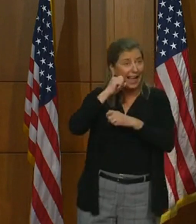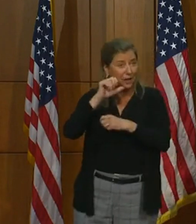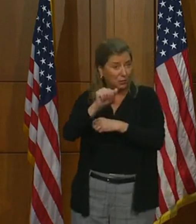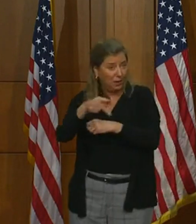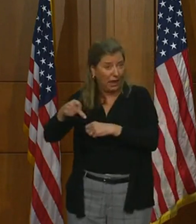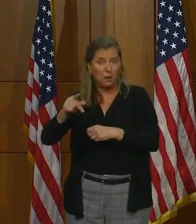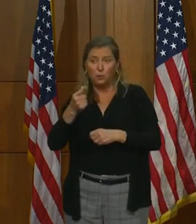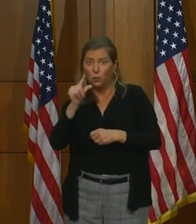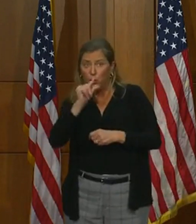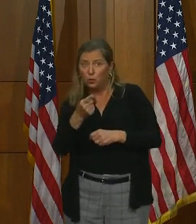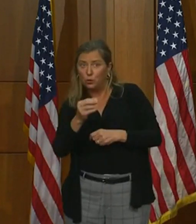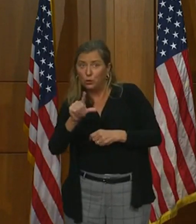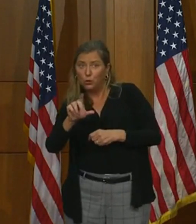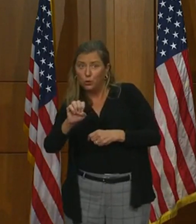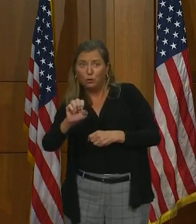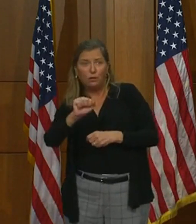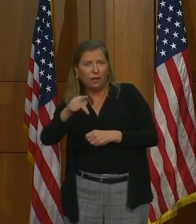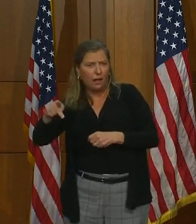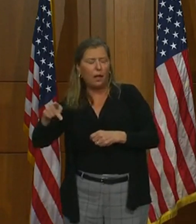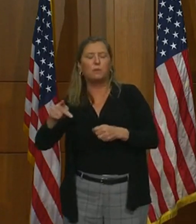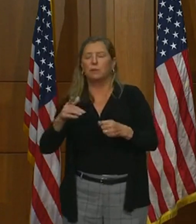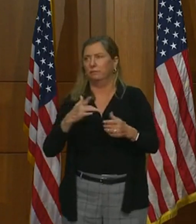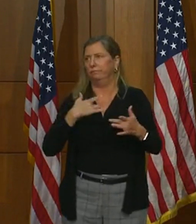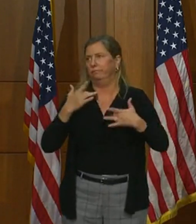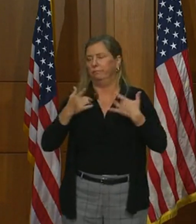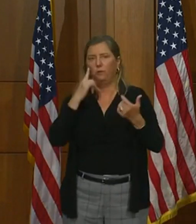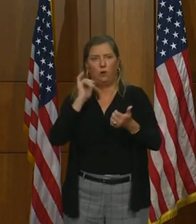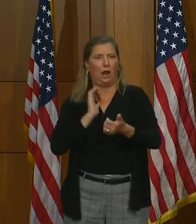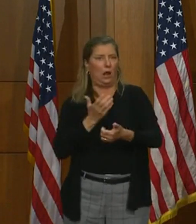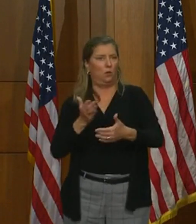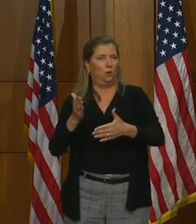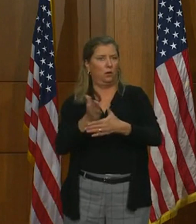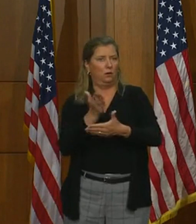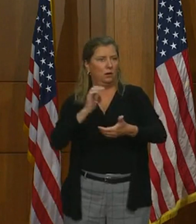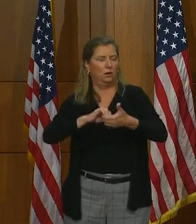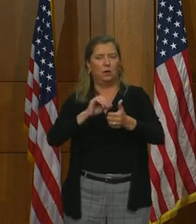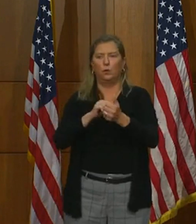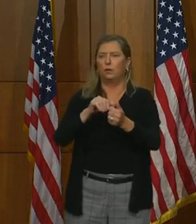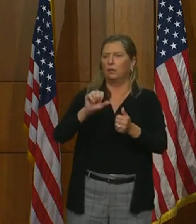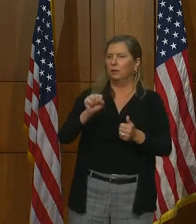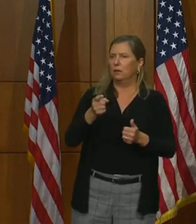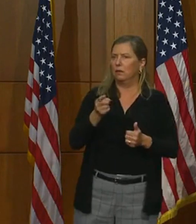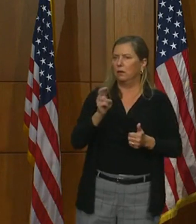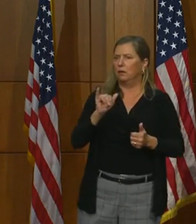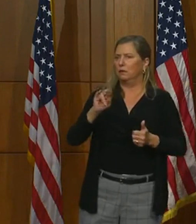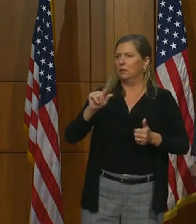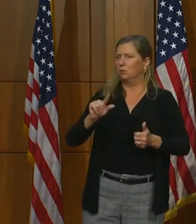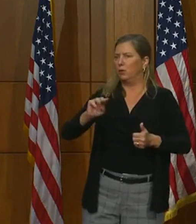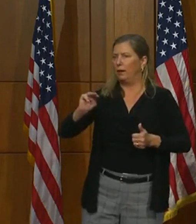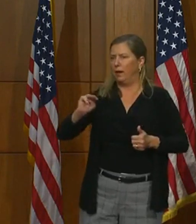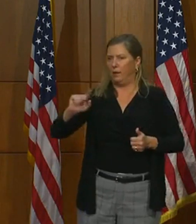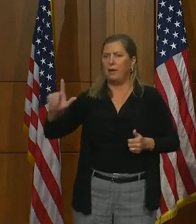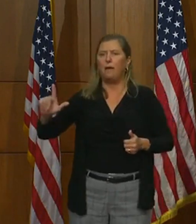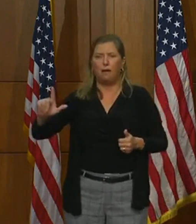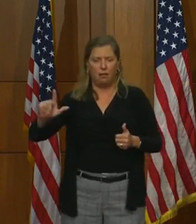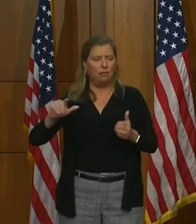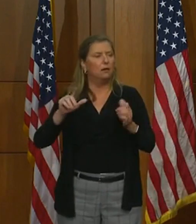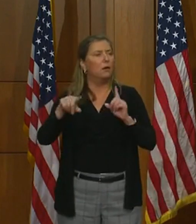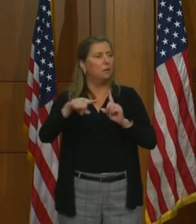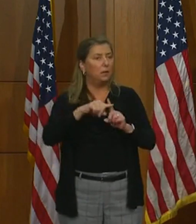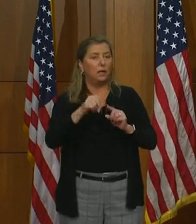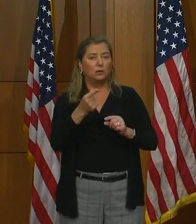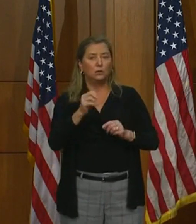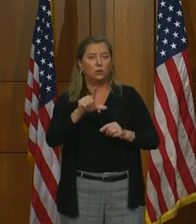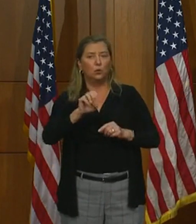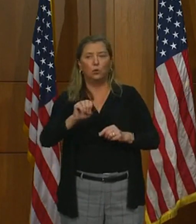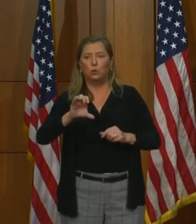about our partnership with Spring ML along with Google Cloud. And, actually,